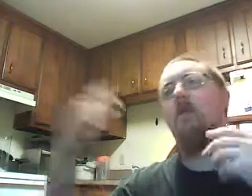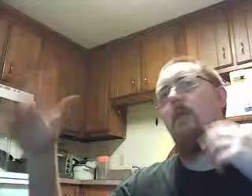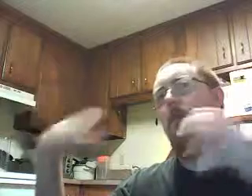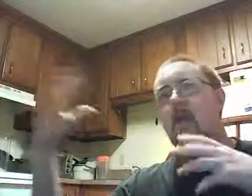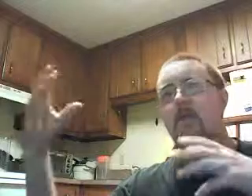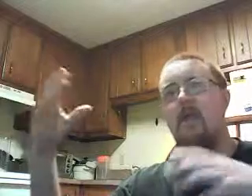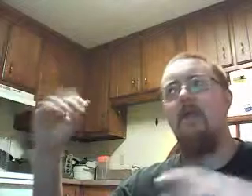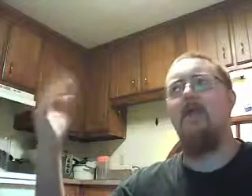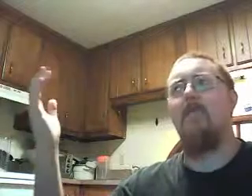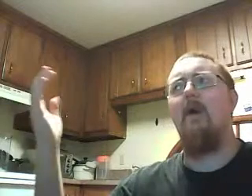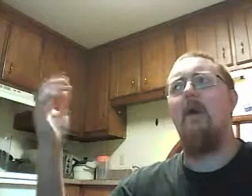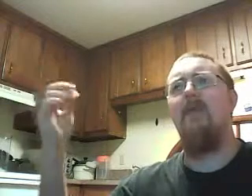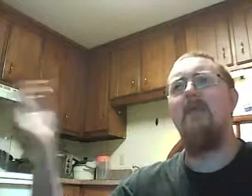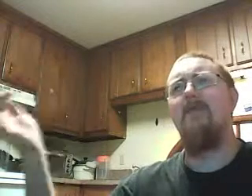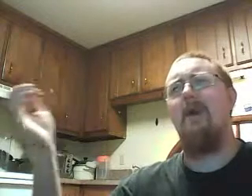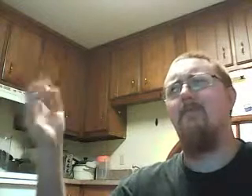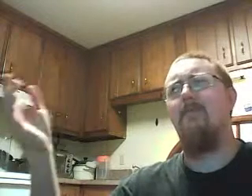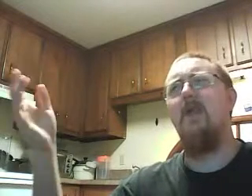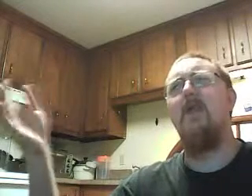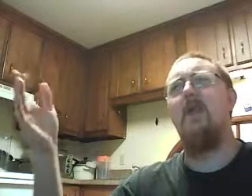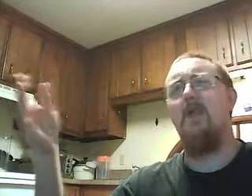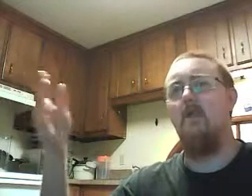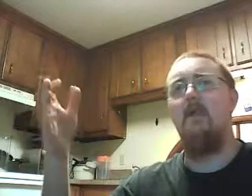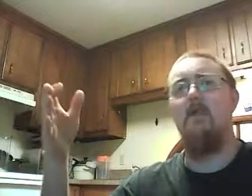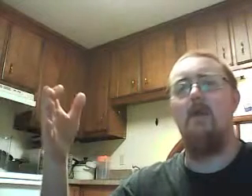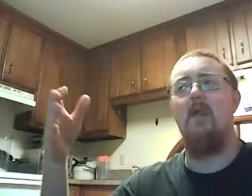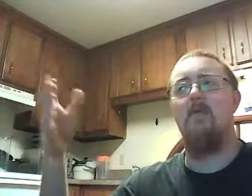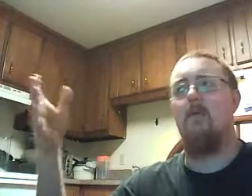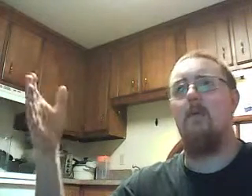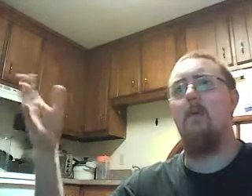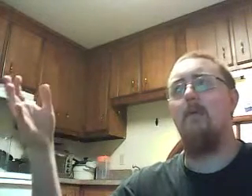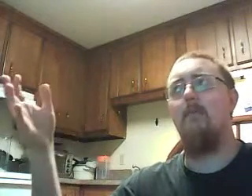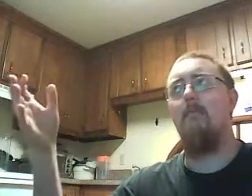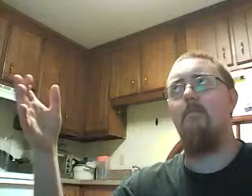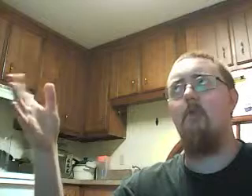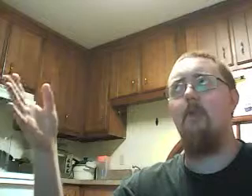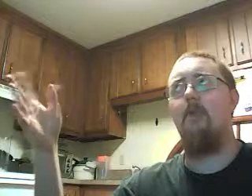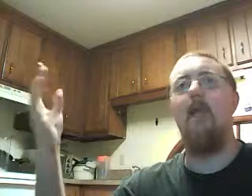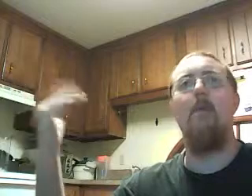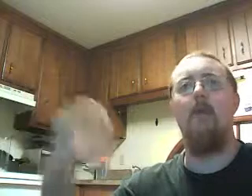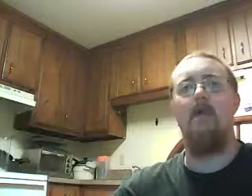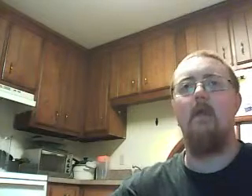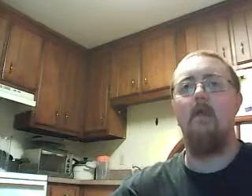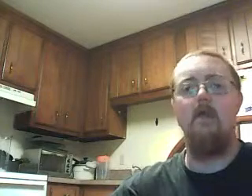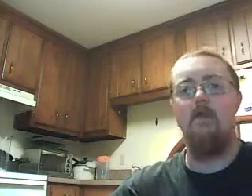so many credits. I think it's about, I think it's, I think you have to get like 20,000 credits or a little bit more than that. can't remember exactly what it is.